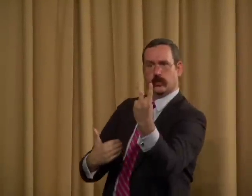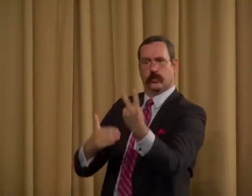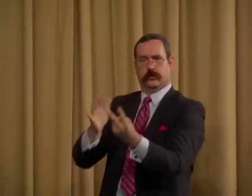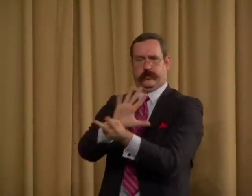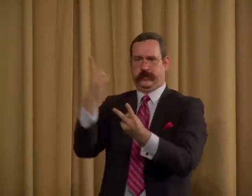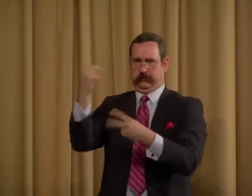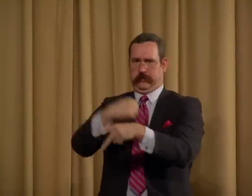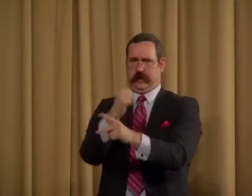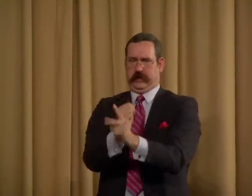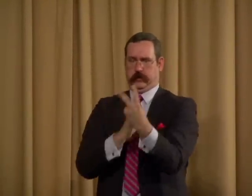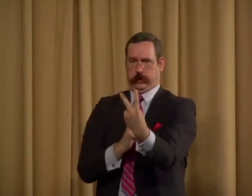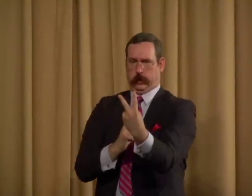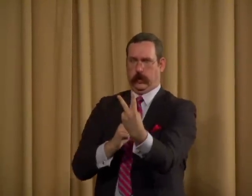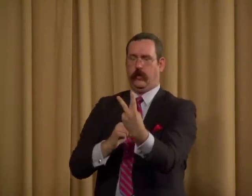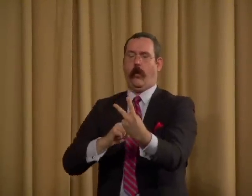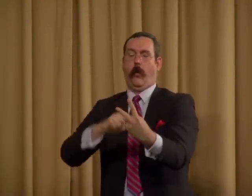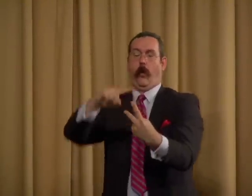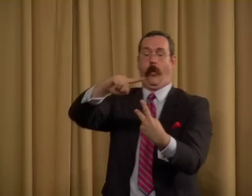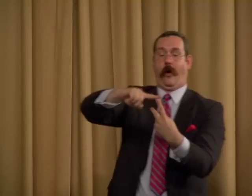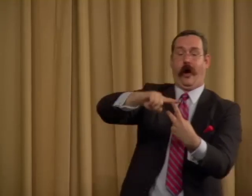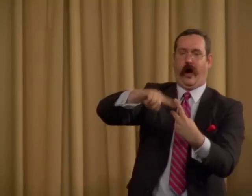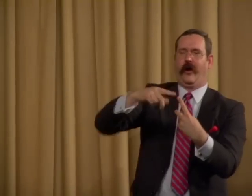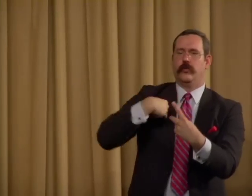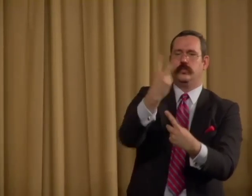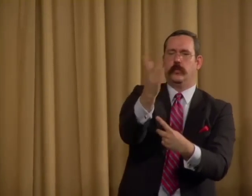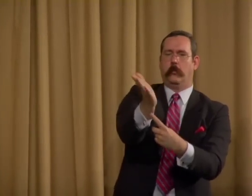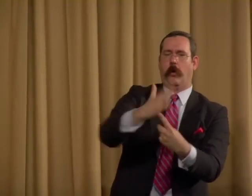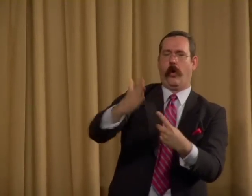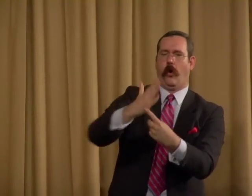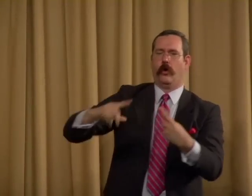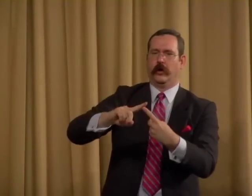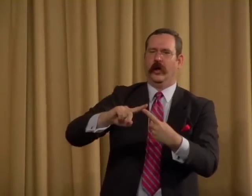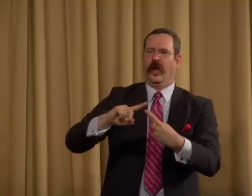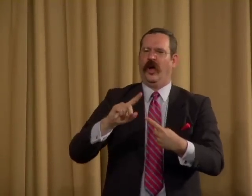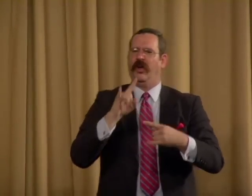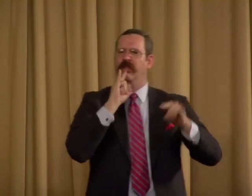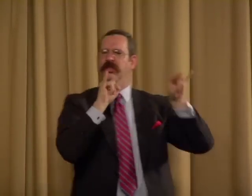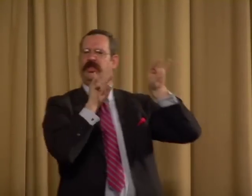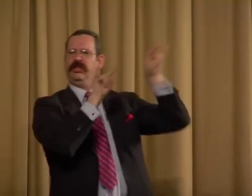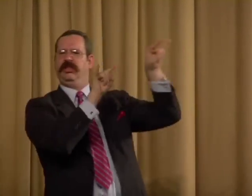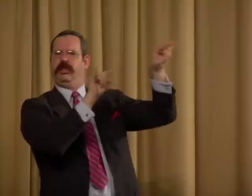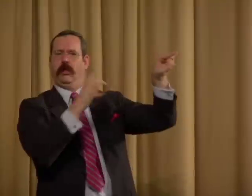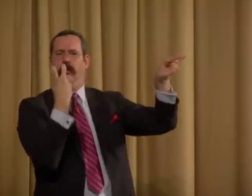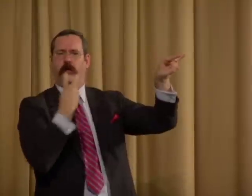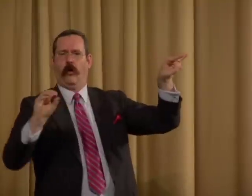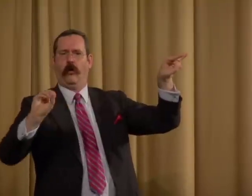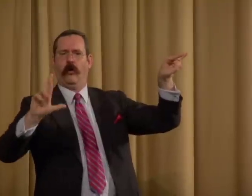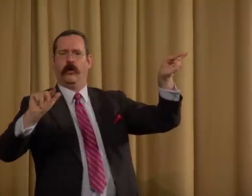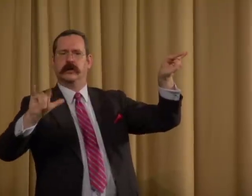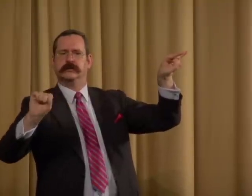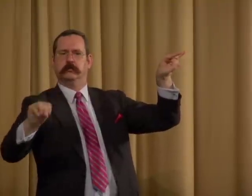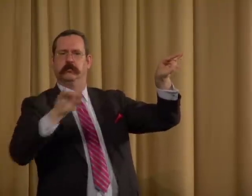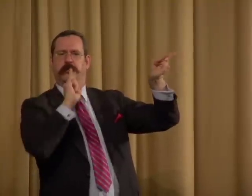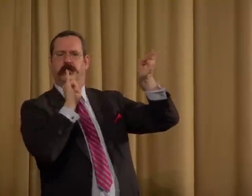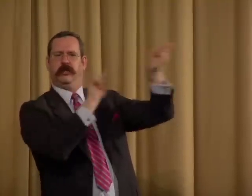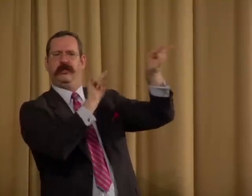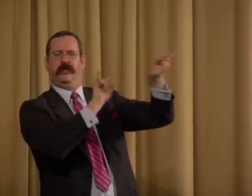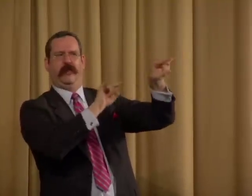filmed, and there were two movies that he made. The first movie, was sarcastic, or